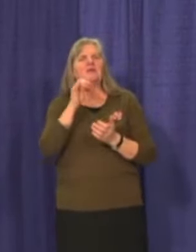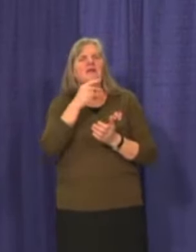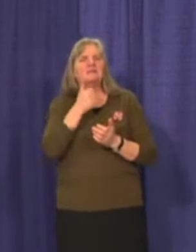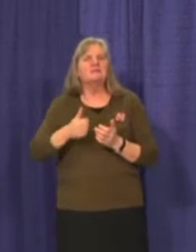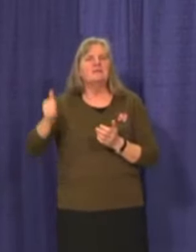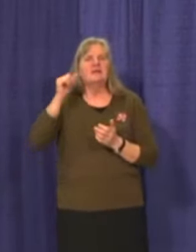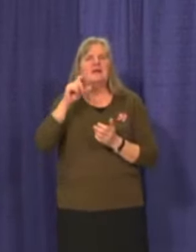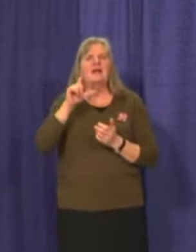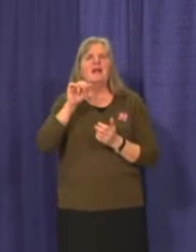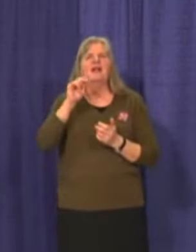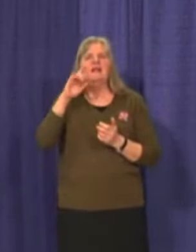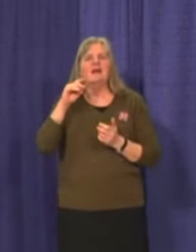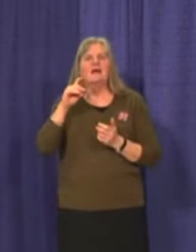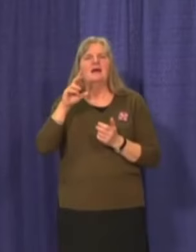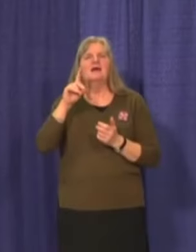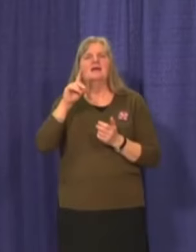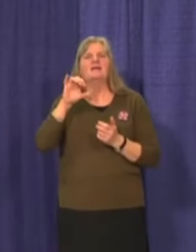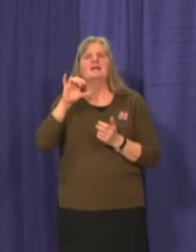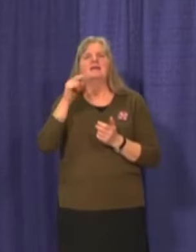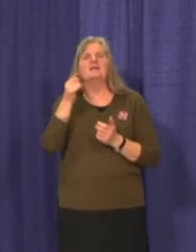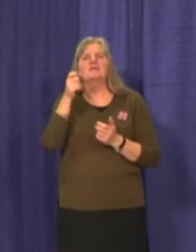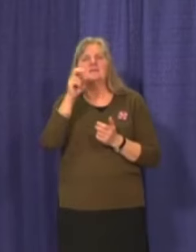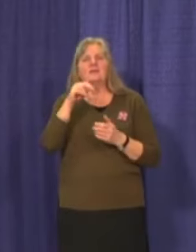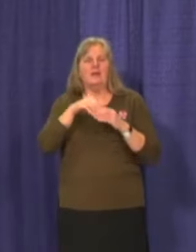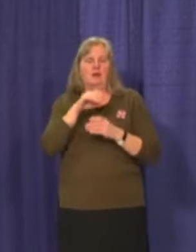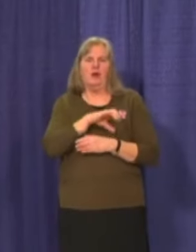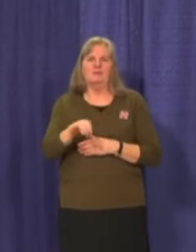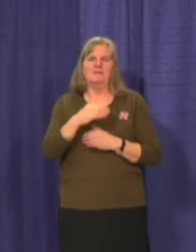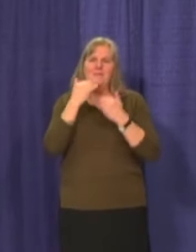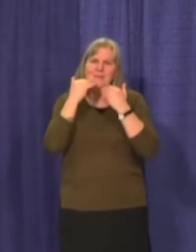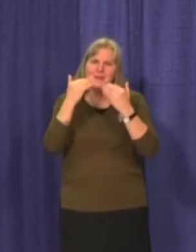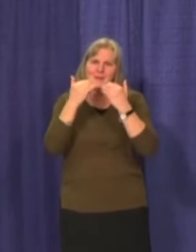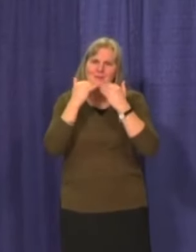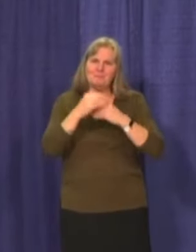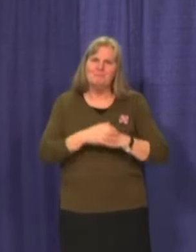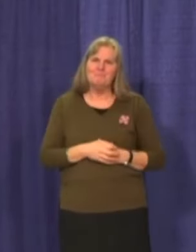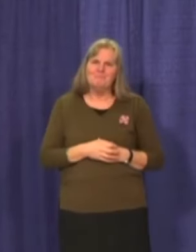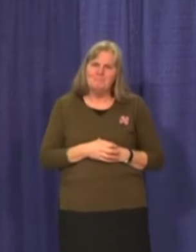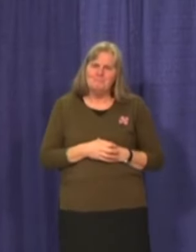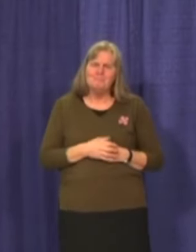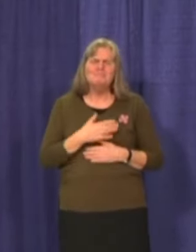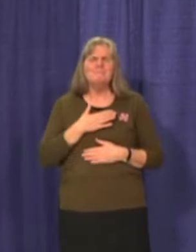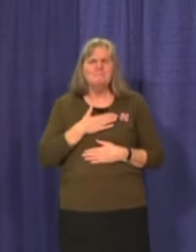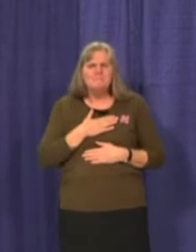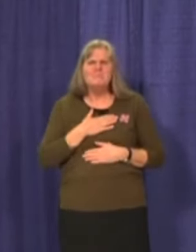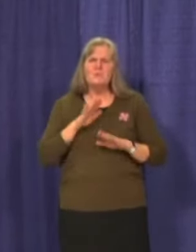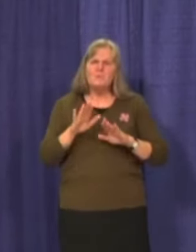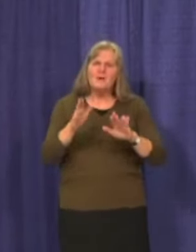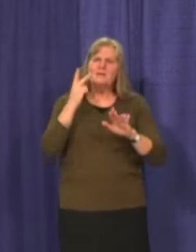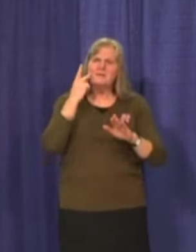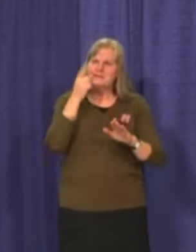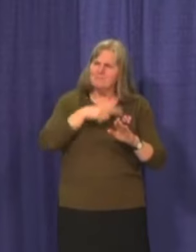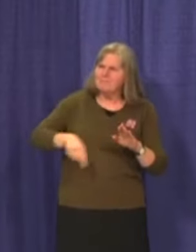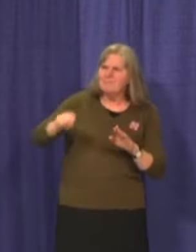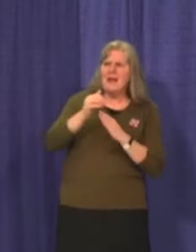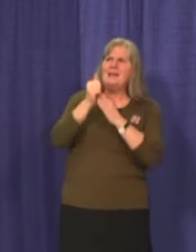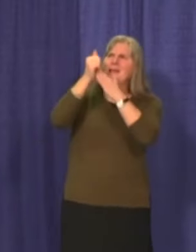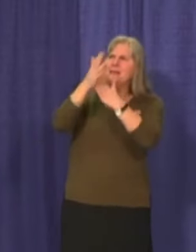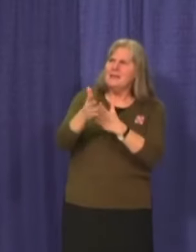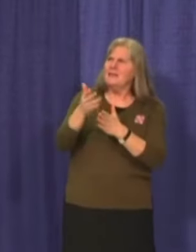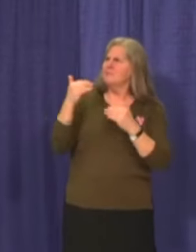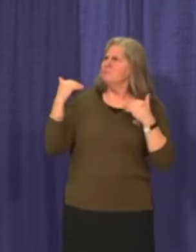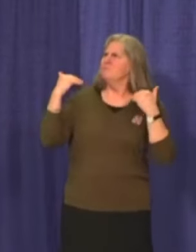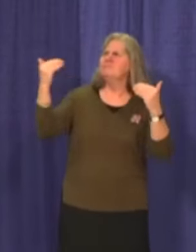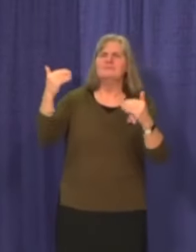Linda Dixon, who got immunized yesterday in Carcross. It's great to see leaders across the